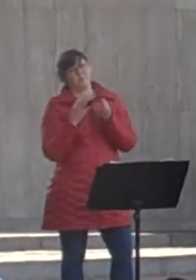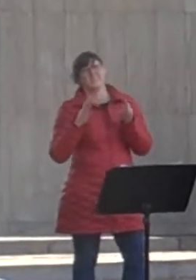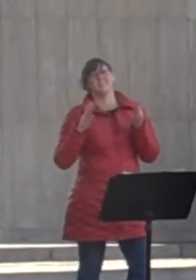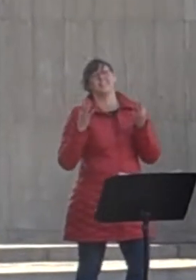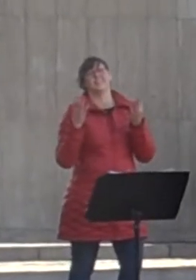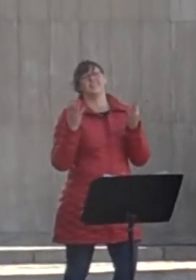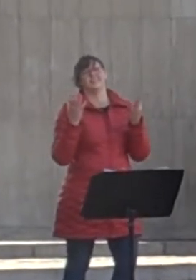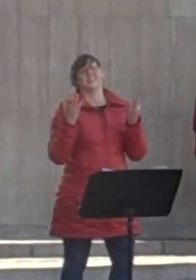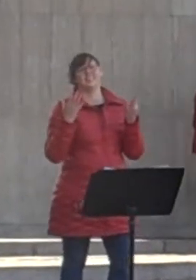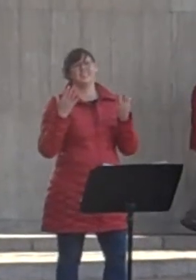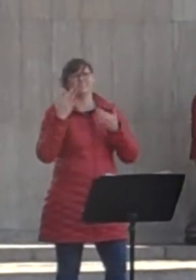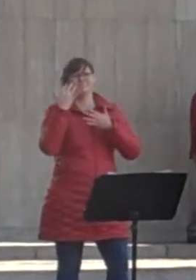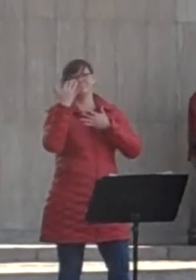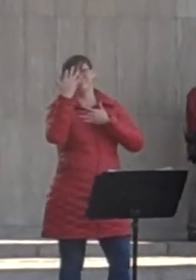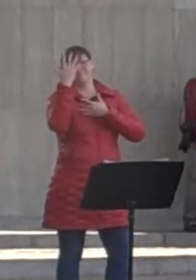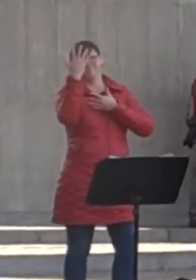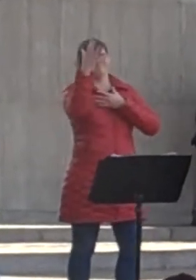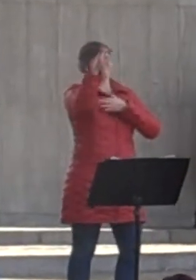soul.